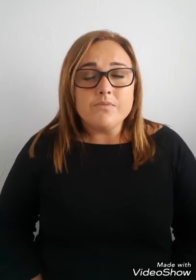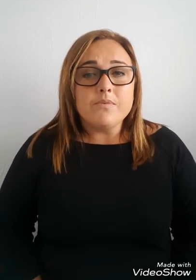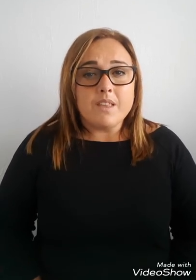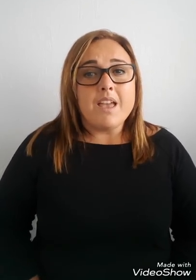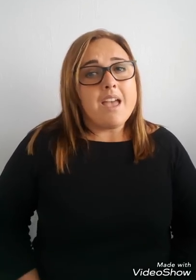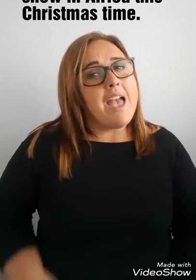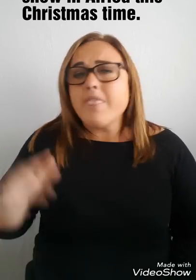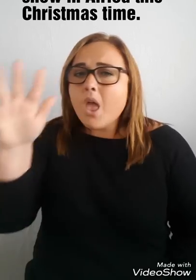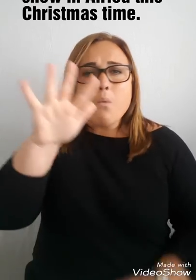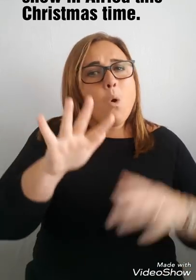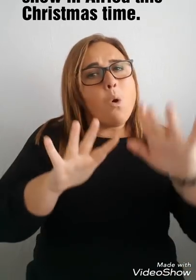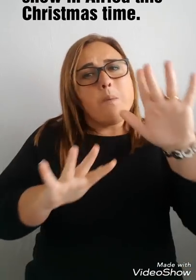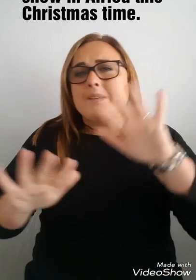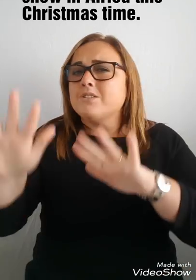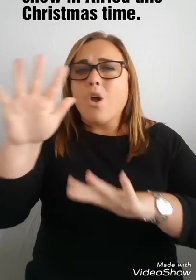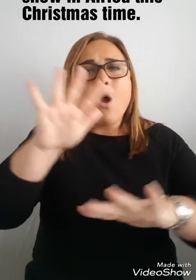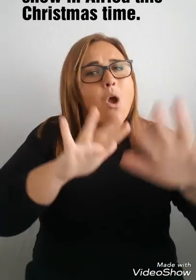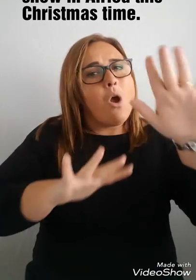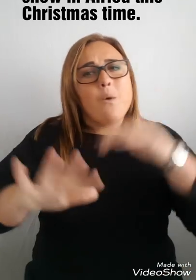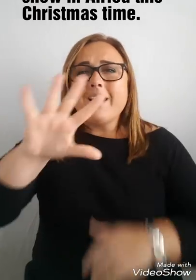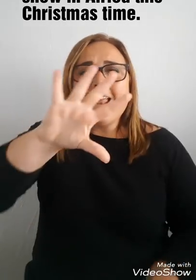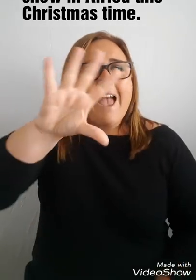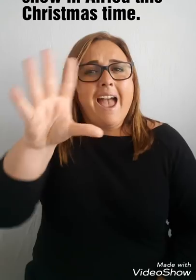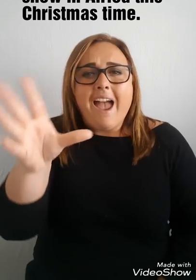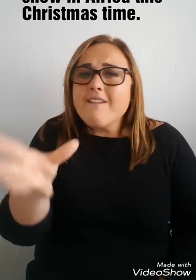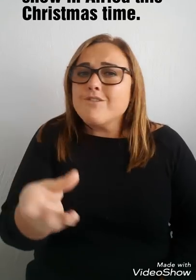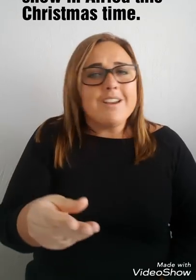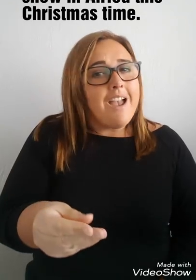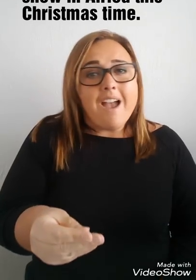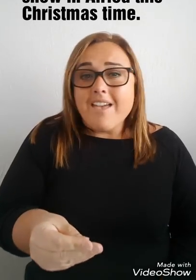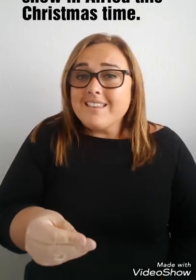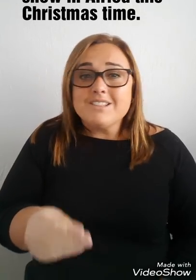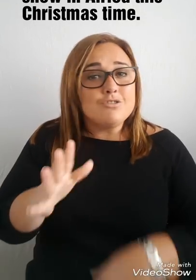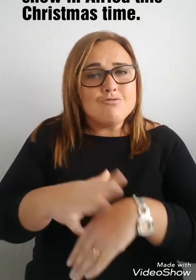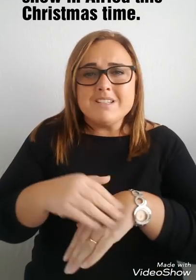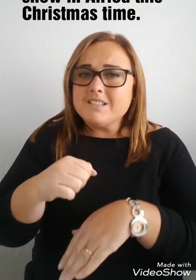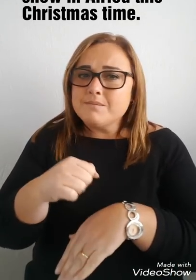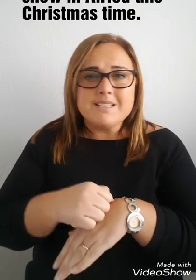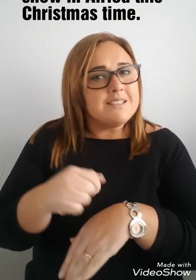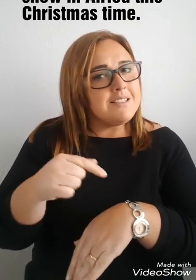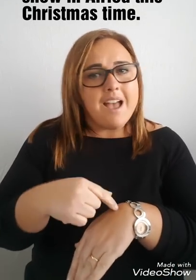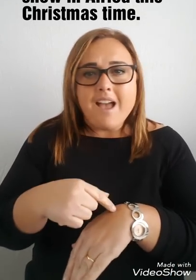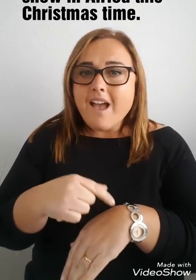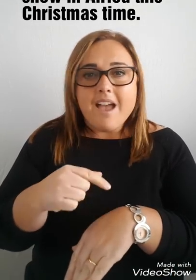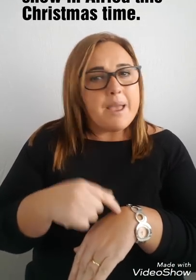And there won't be stolen after this Christmas time